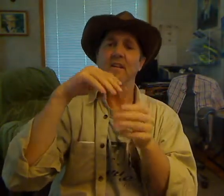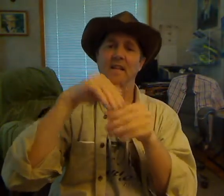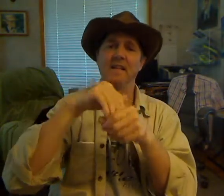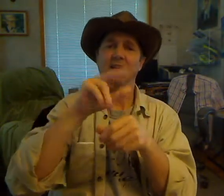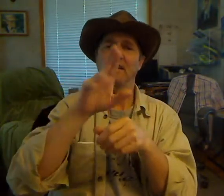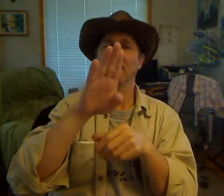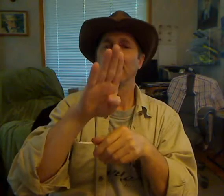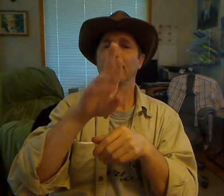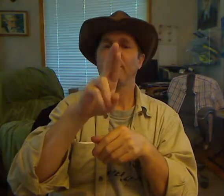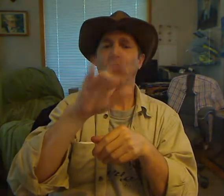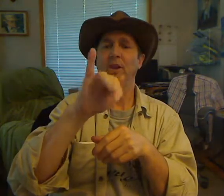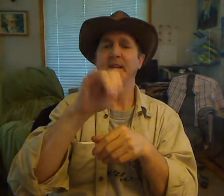the VR.